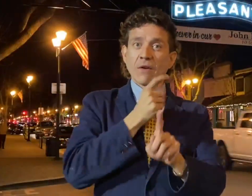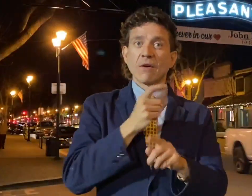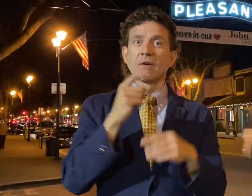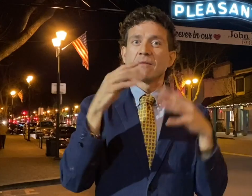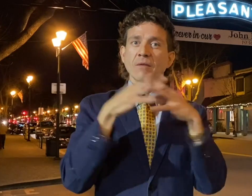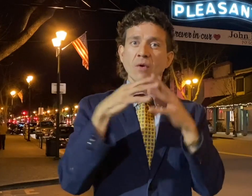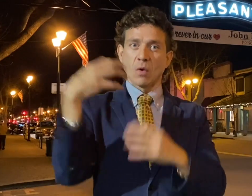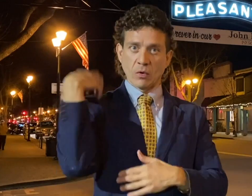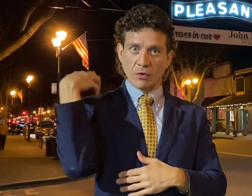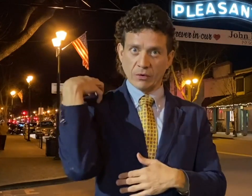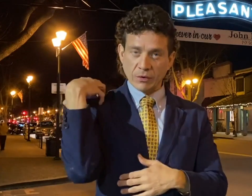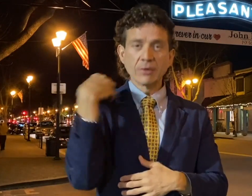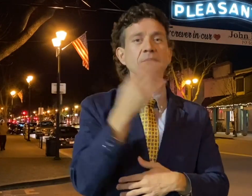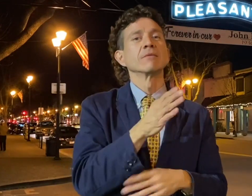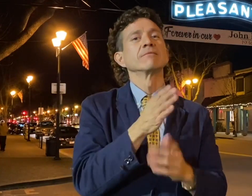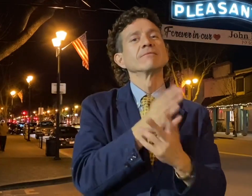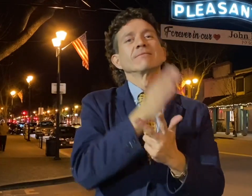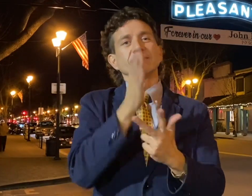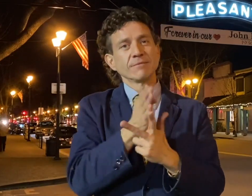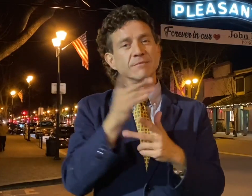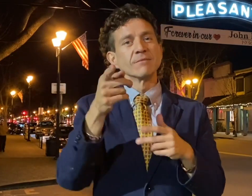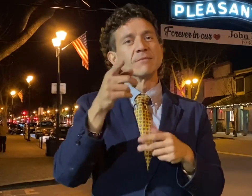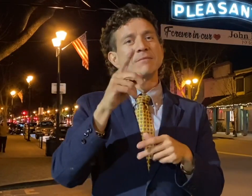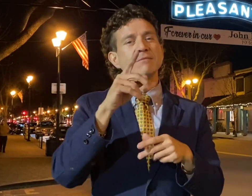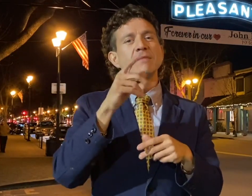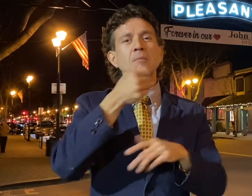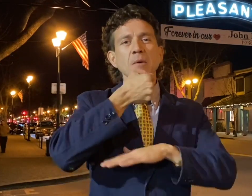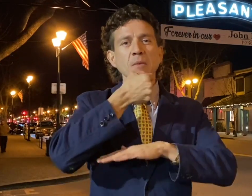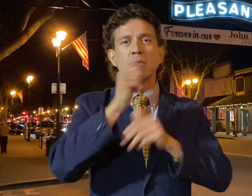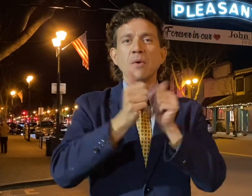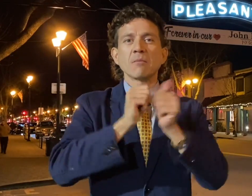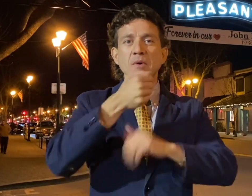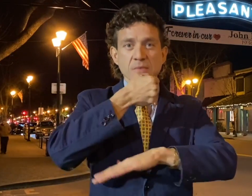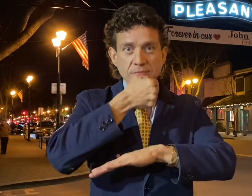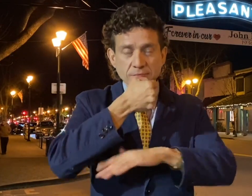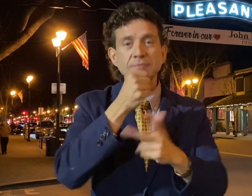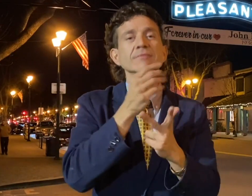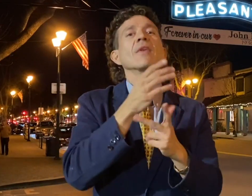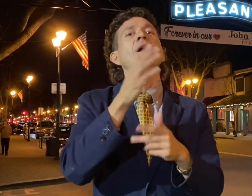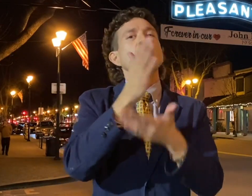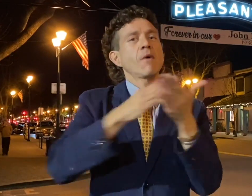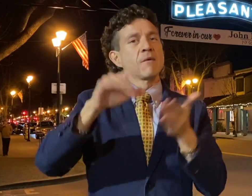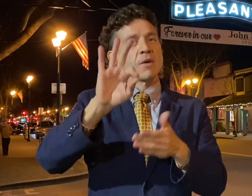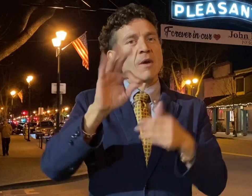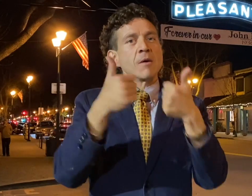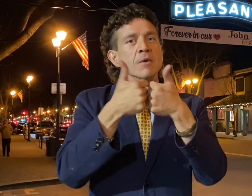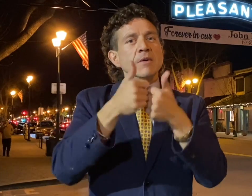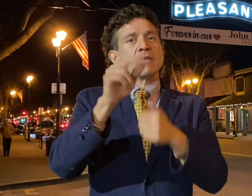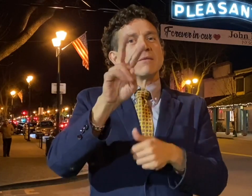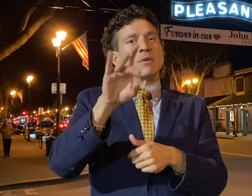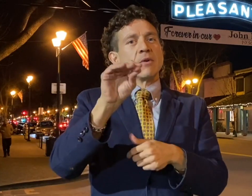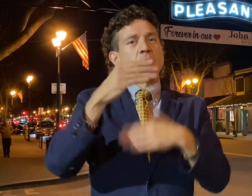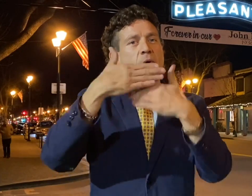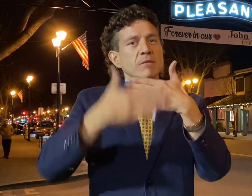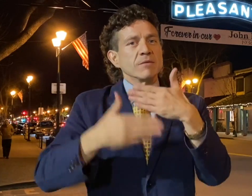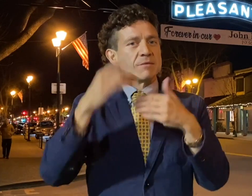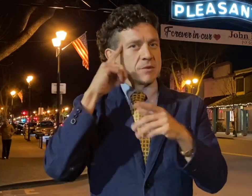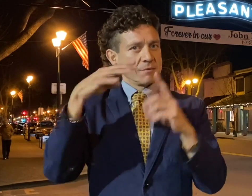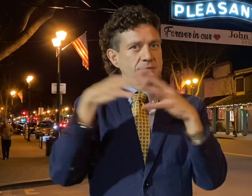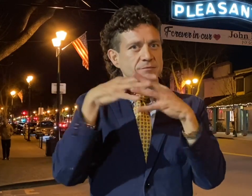Overall, we talked about John as a coach, a broadcaster, a video game voiceover artist, all